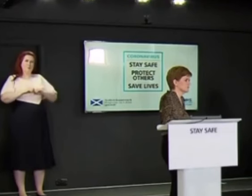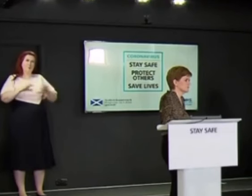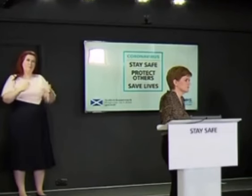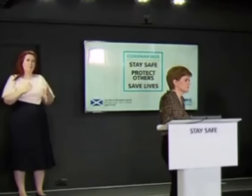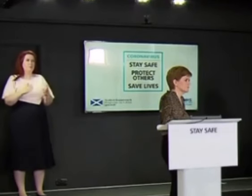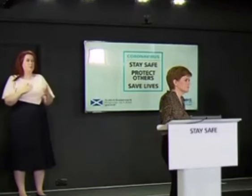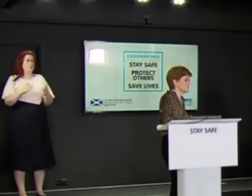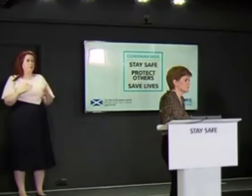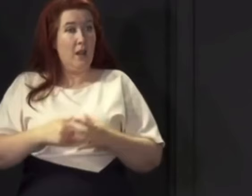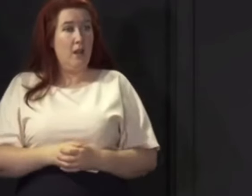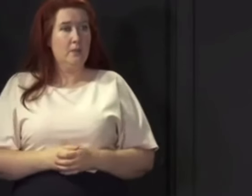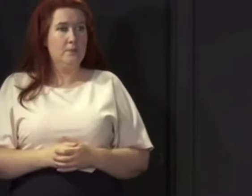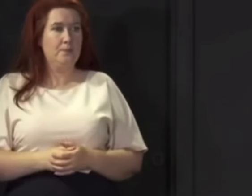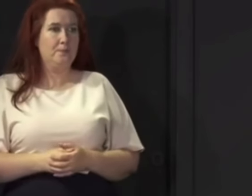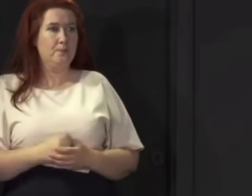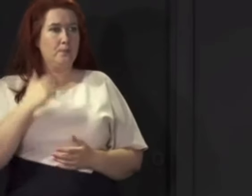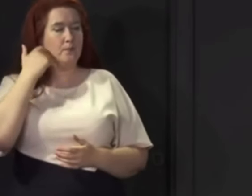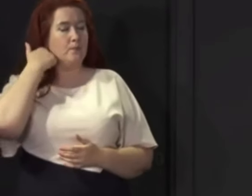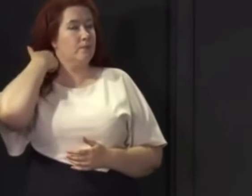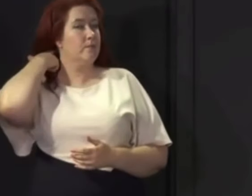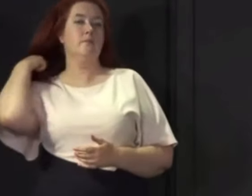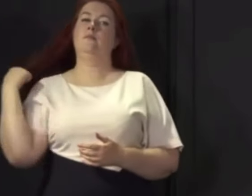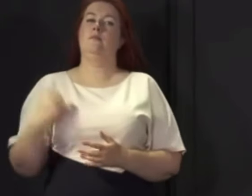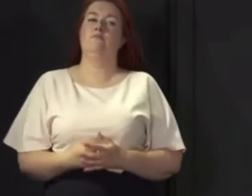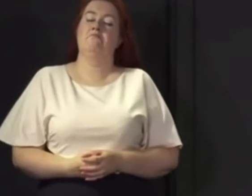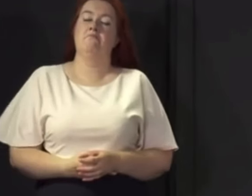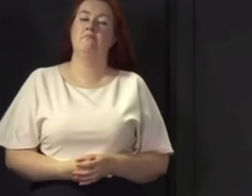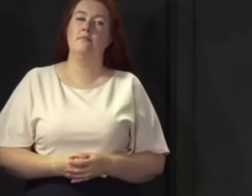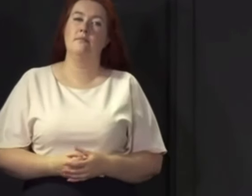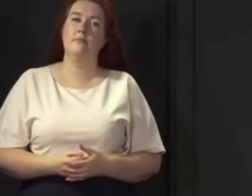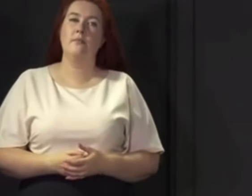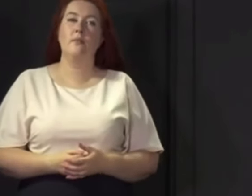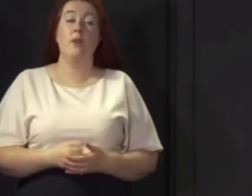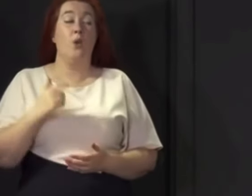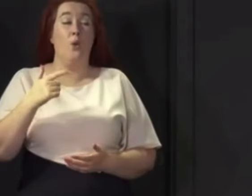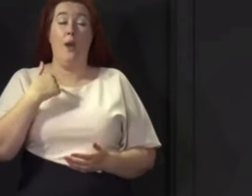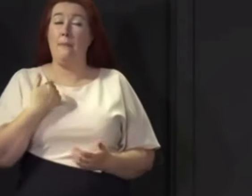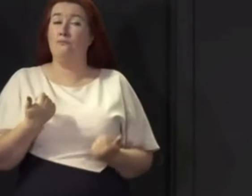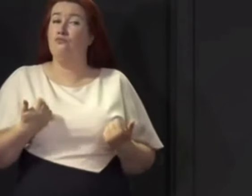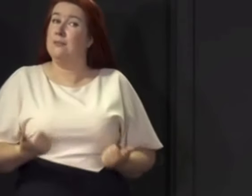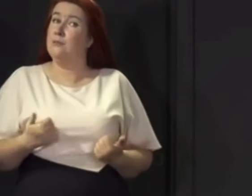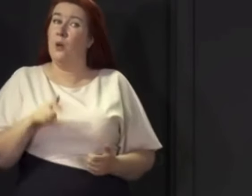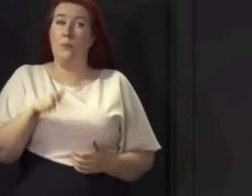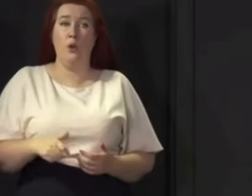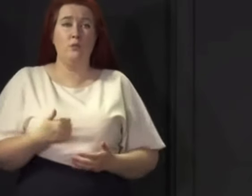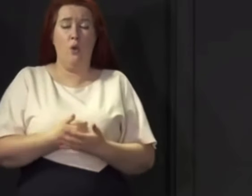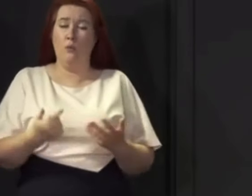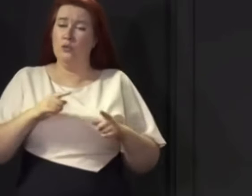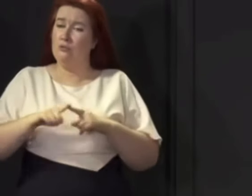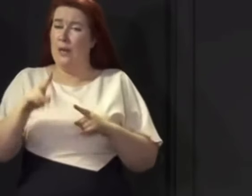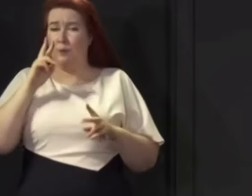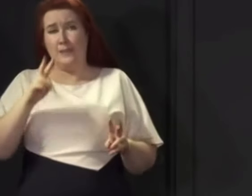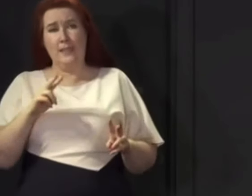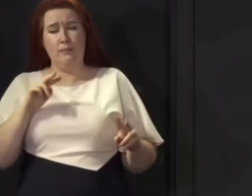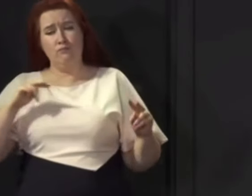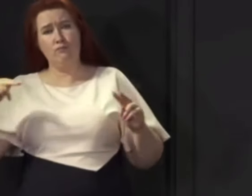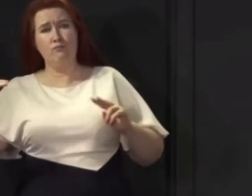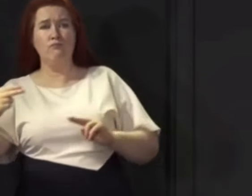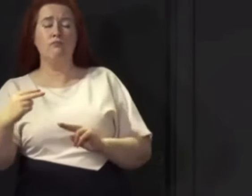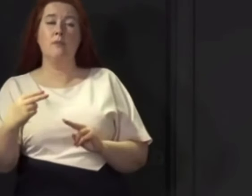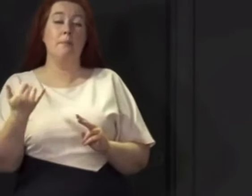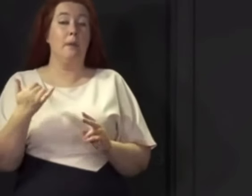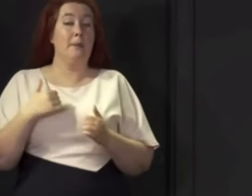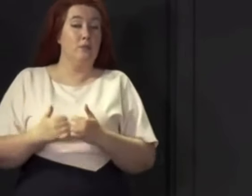Well, to be honest, there's nothing to stop Boris for having a daily update on the COVID pandemic. But obviously